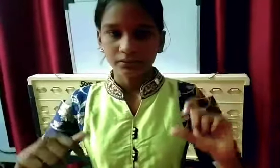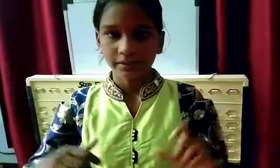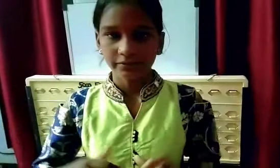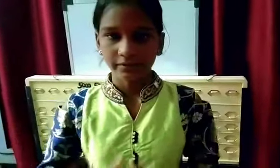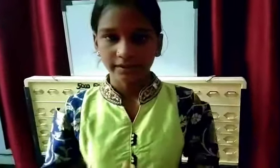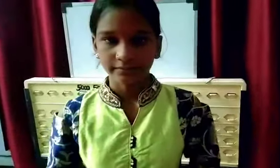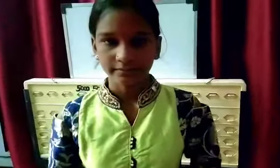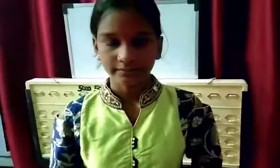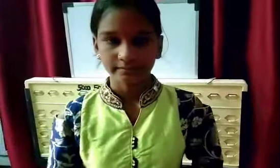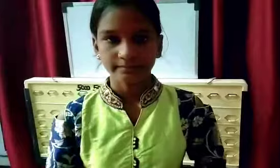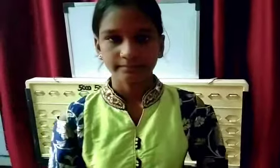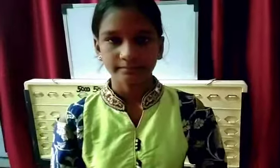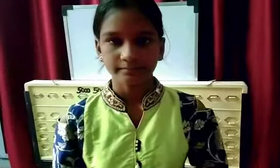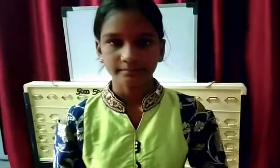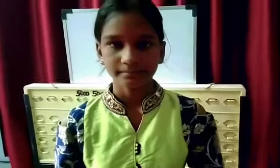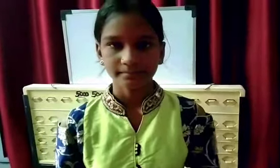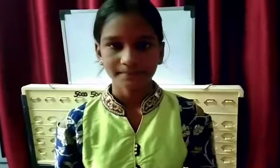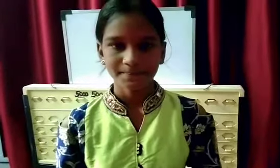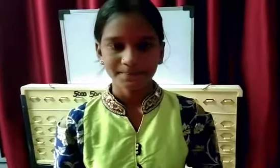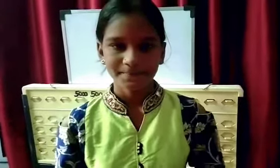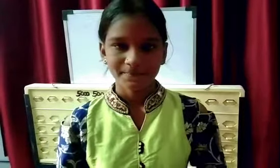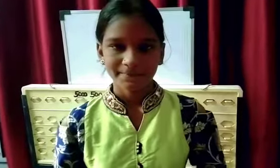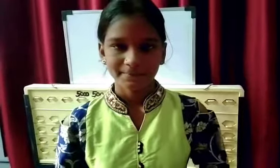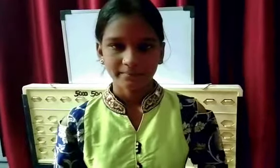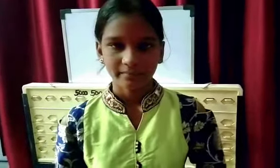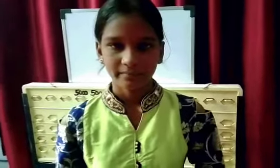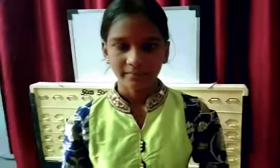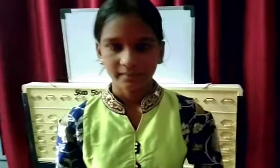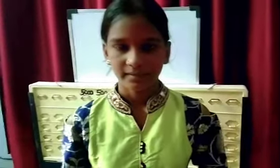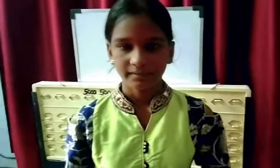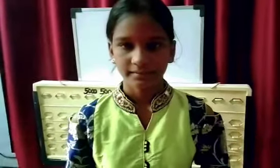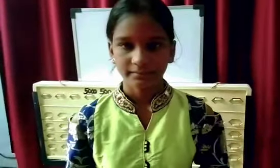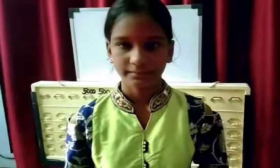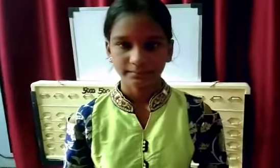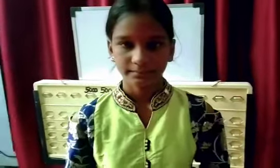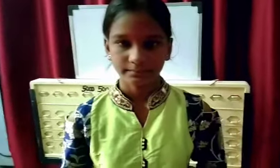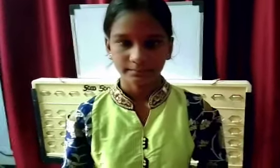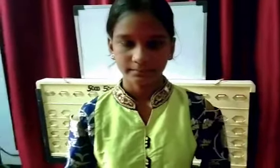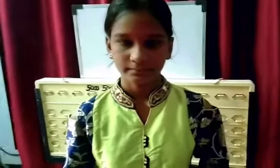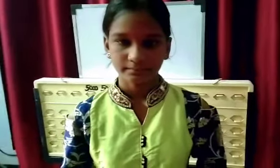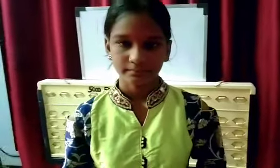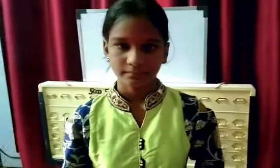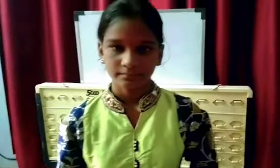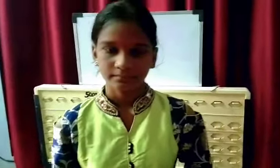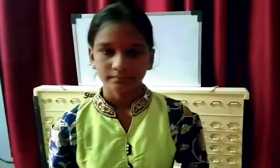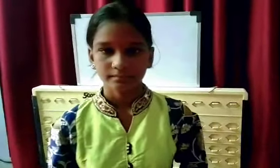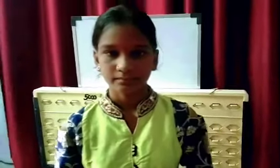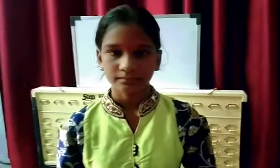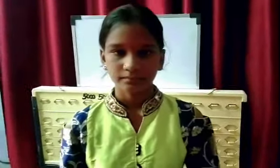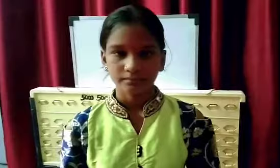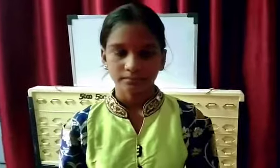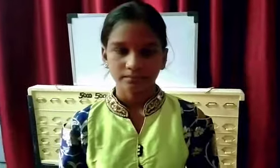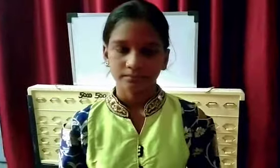25 is the right answer, very good. Now, we are going to do double digit 5 rows, can we start?